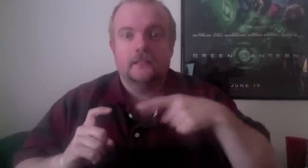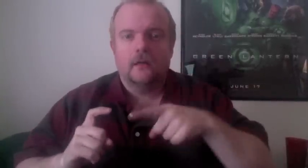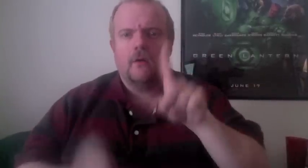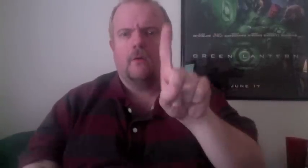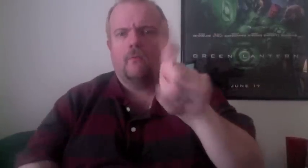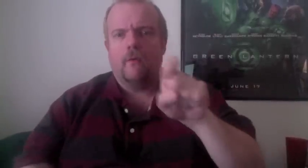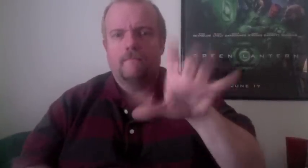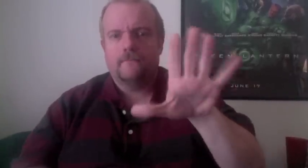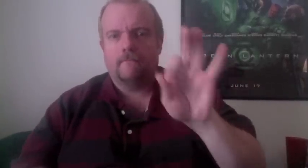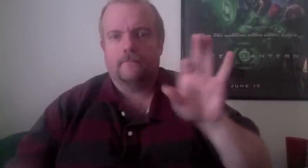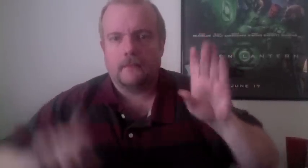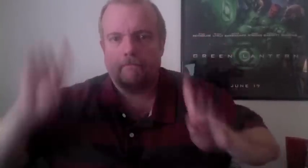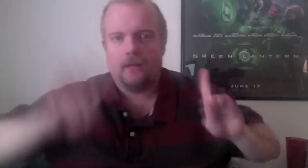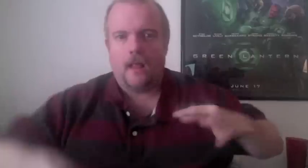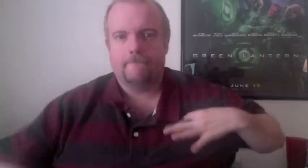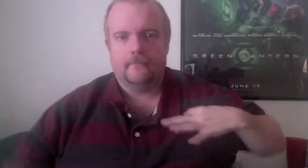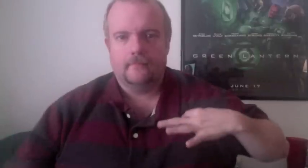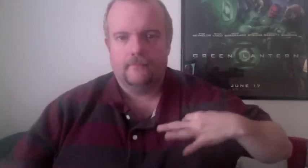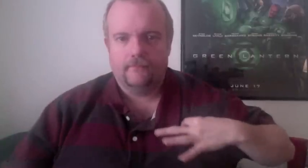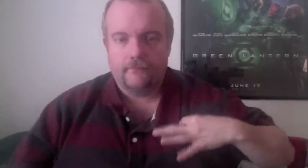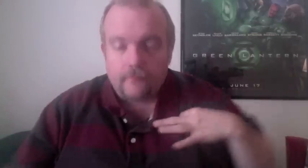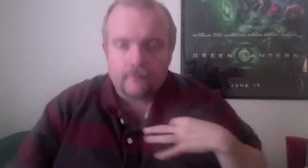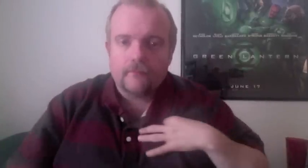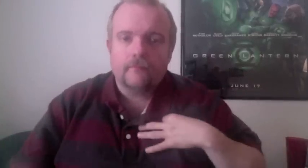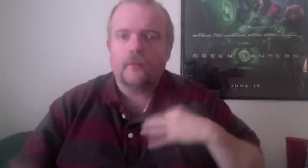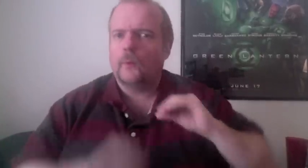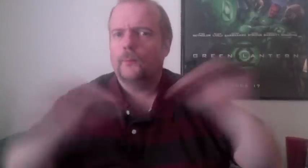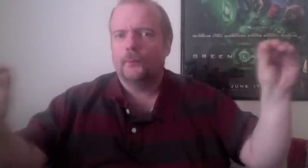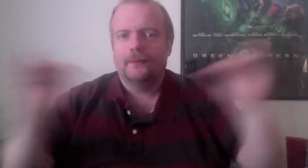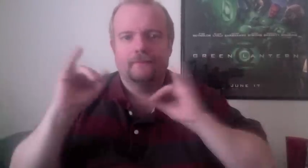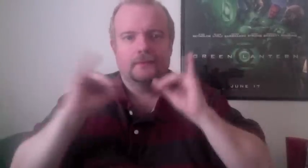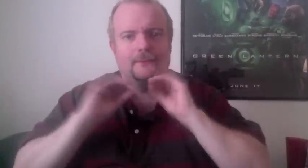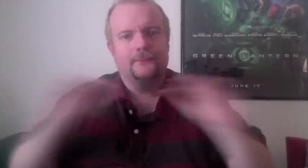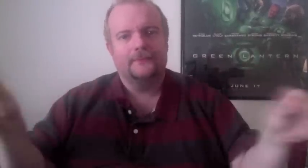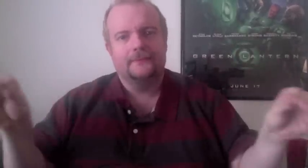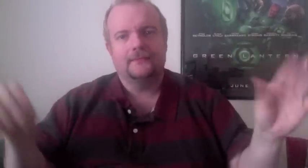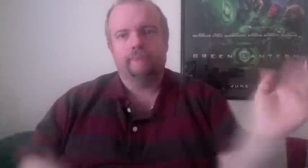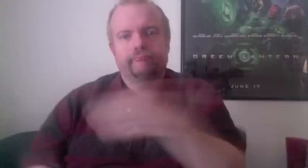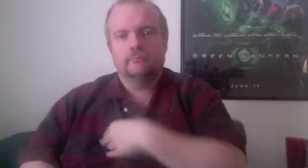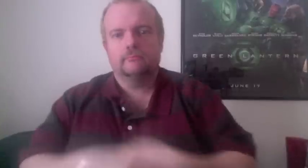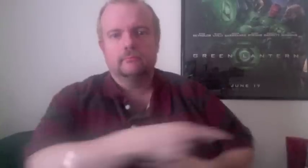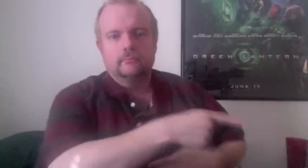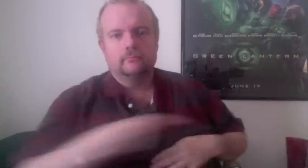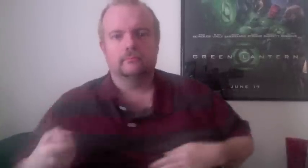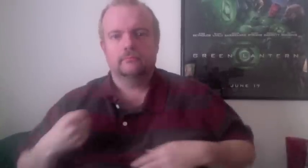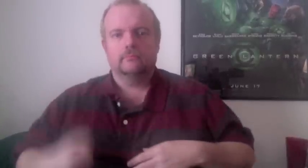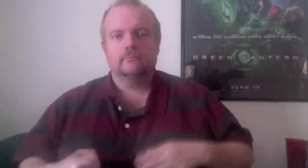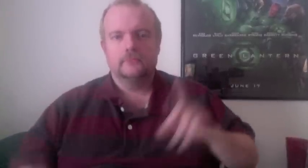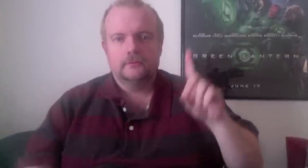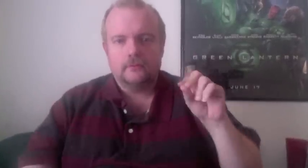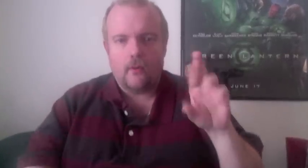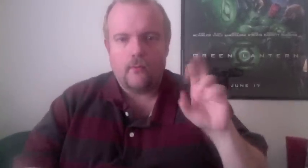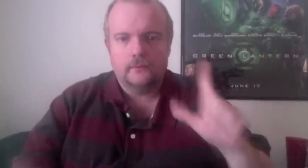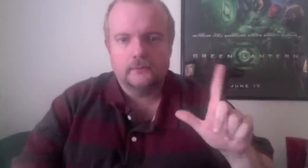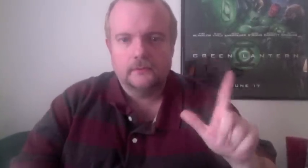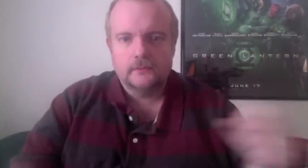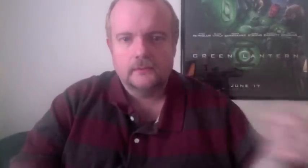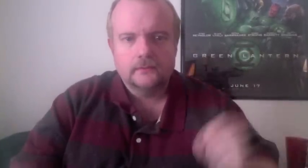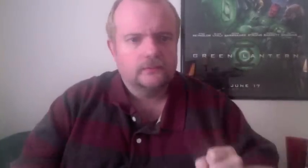something's there and we don't know who it is. A lot of times when I'm alone, I just want to hurry up and get done with my work and get out of there as quickly as possible.